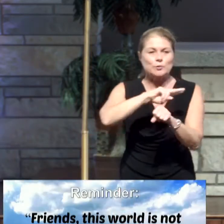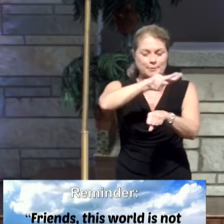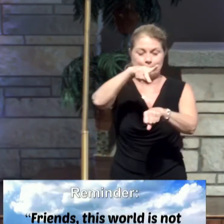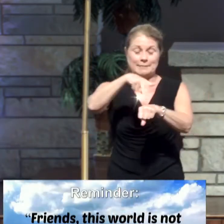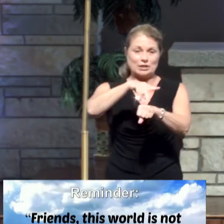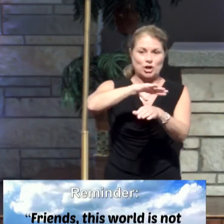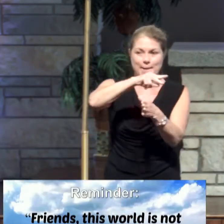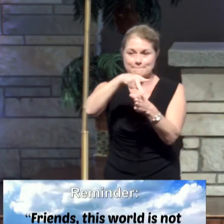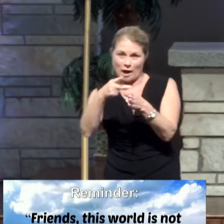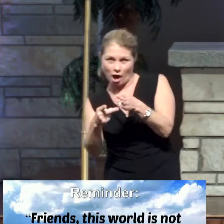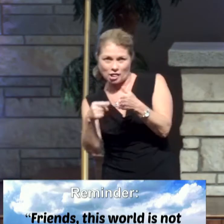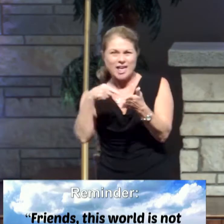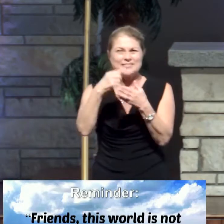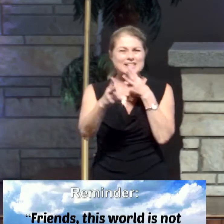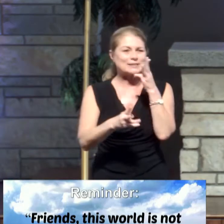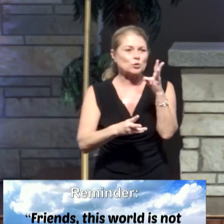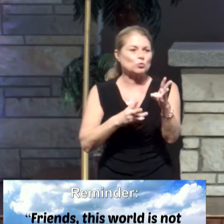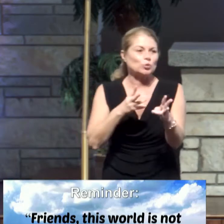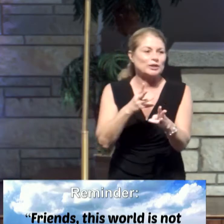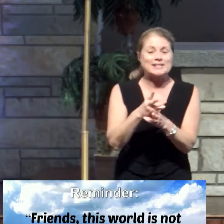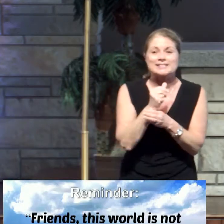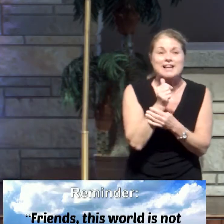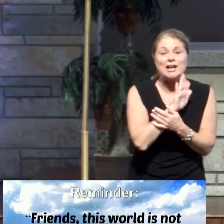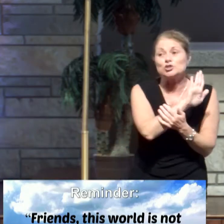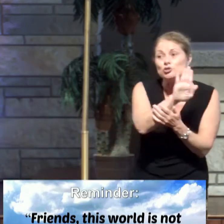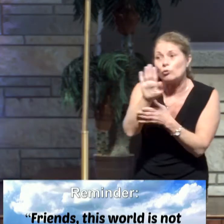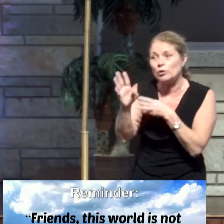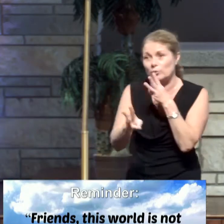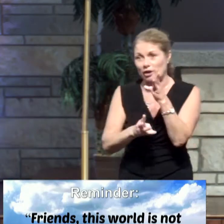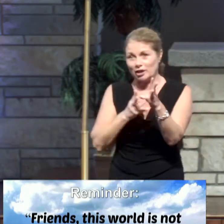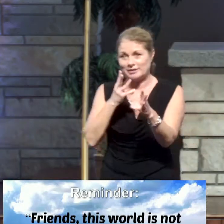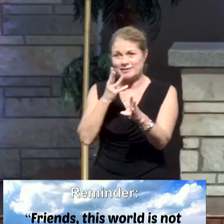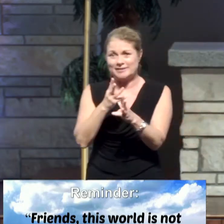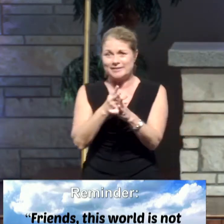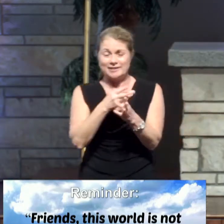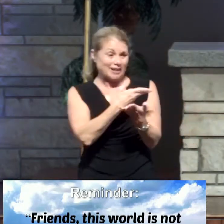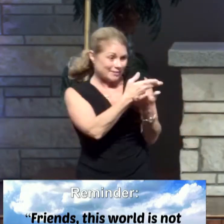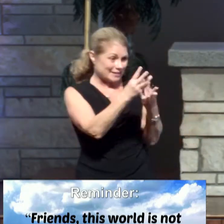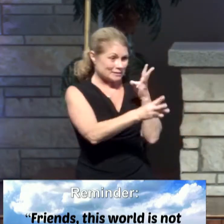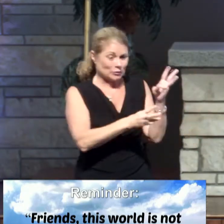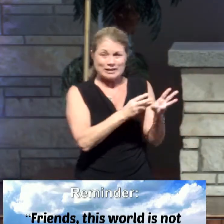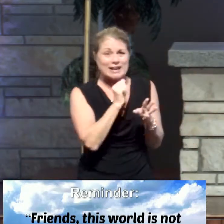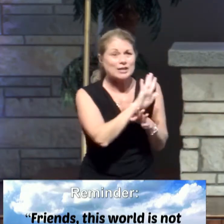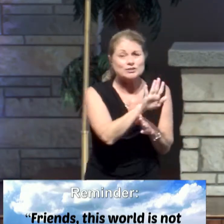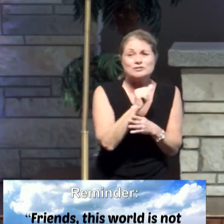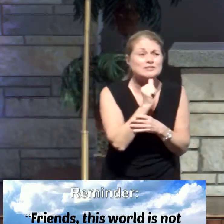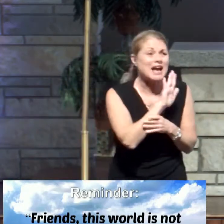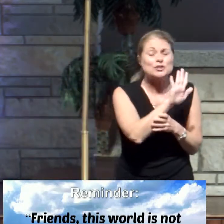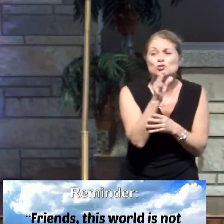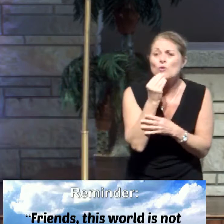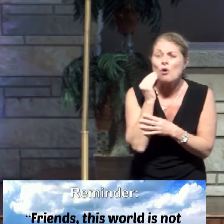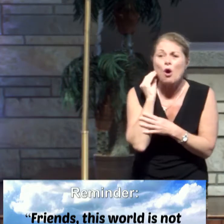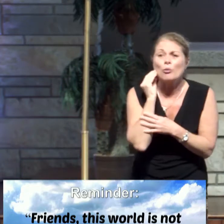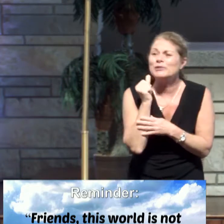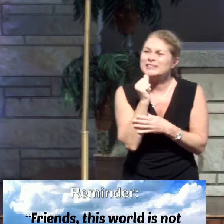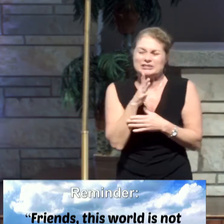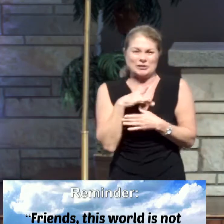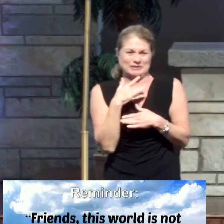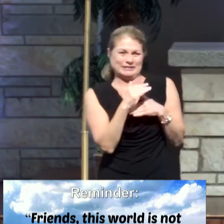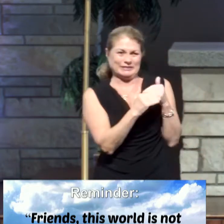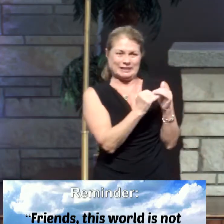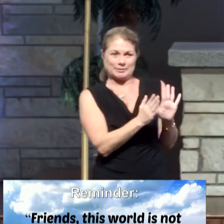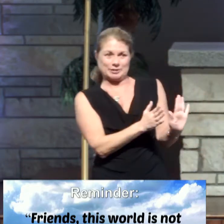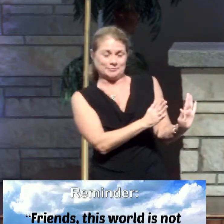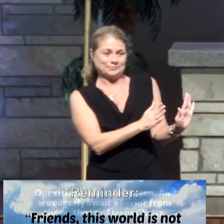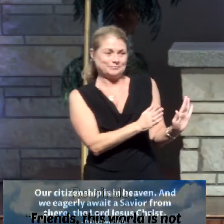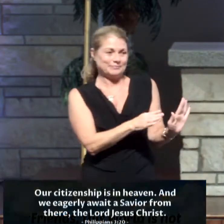that this world is not your home. This world is not your home, so don't make yourself cozy in